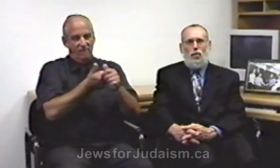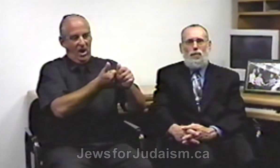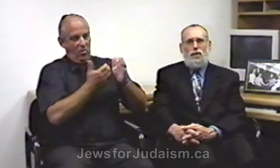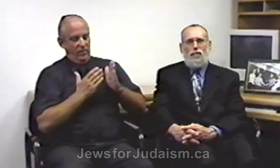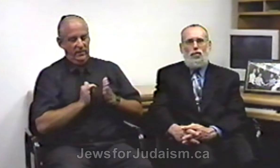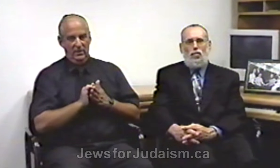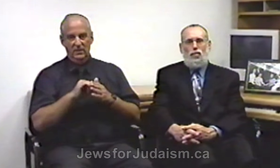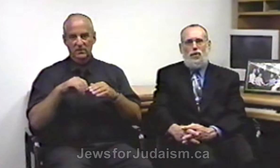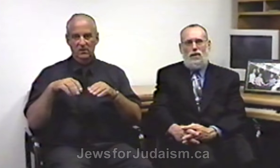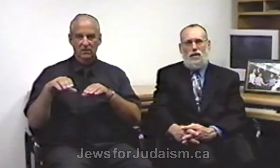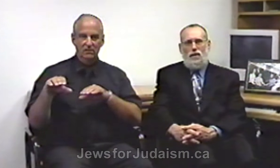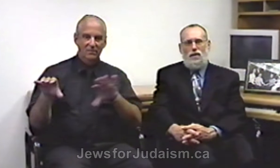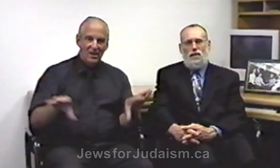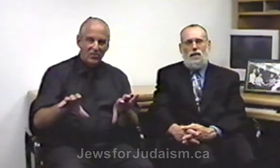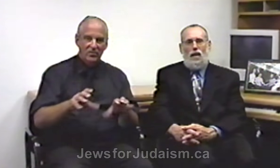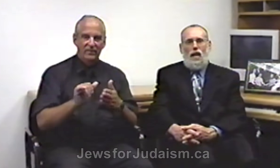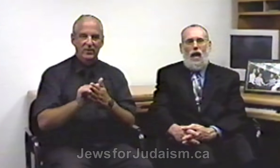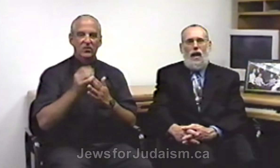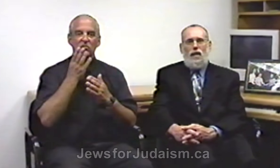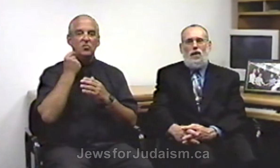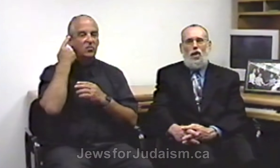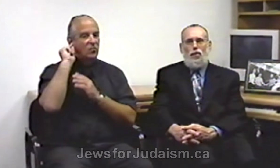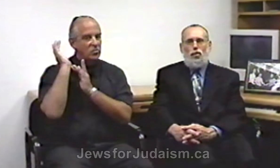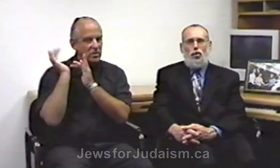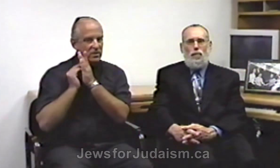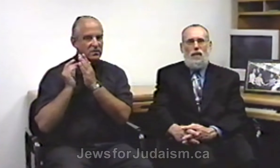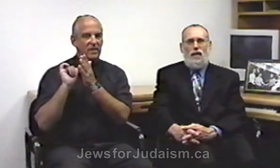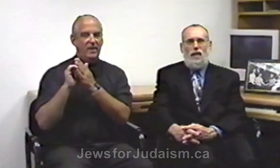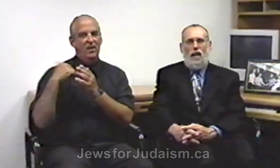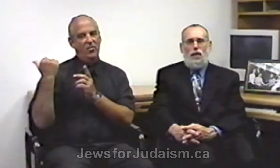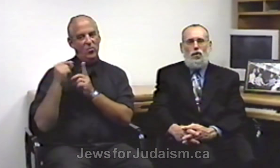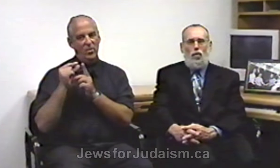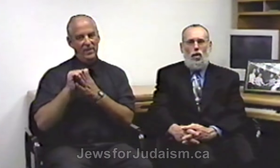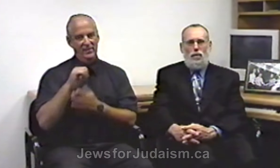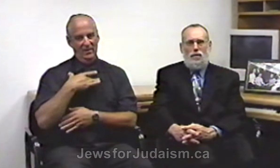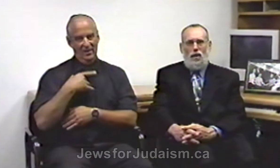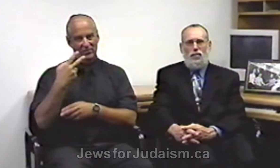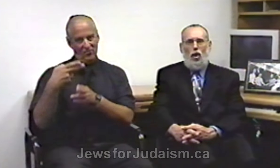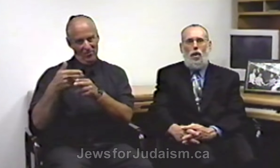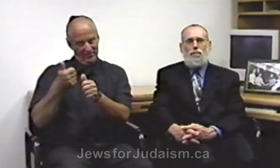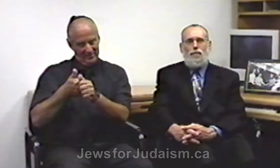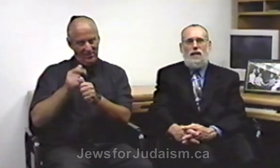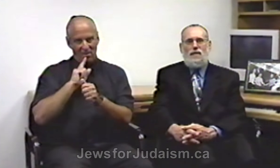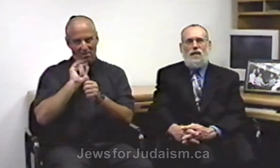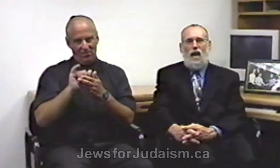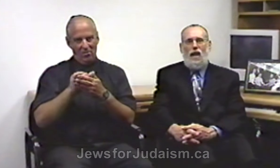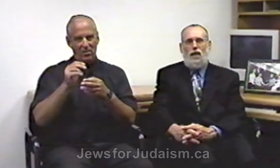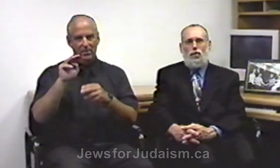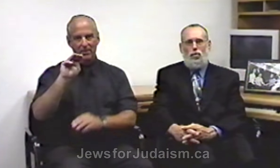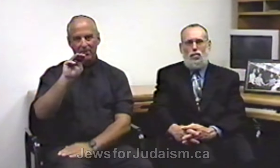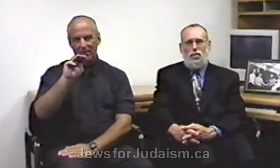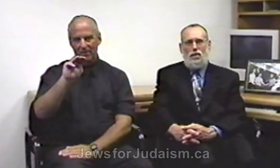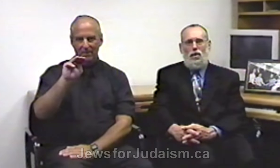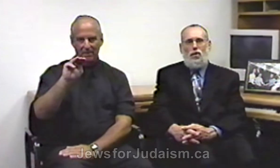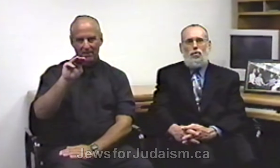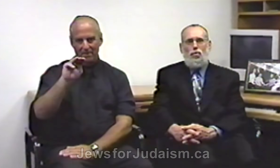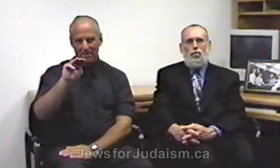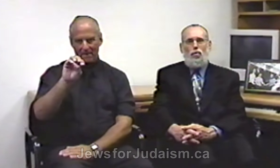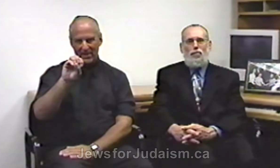movements of Jews for Jesus and another term that they like to call themselves are Messianic Jews, Jews who